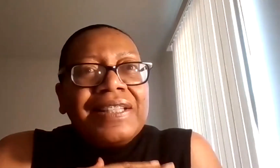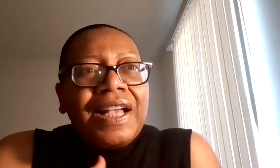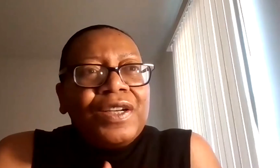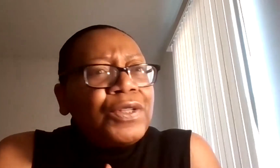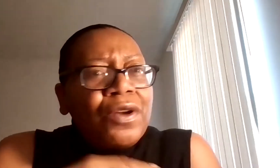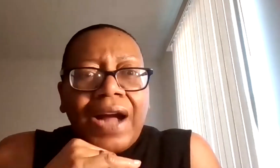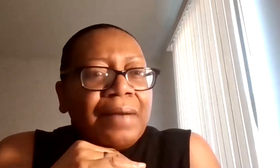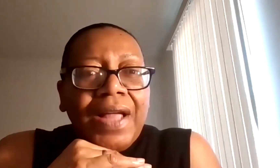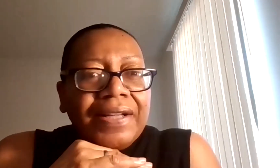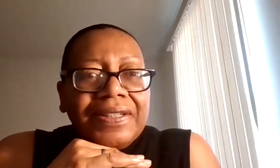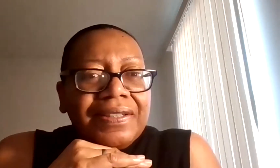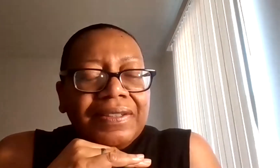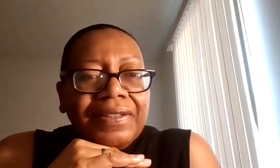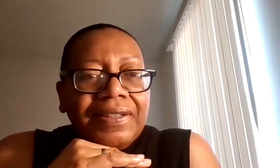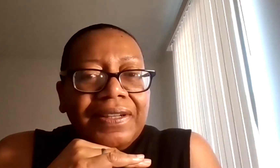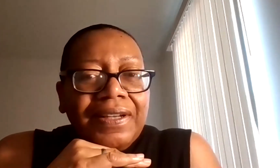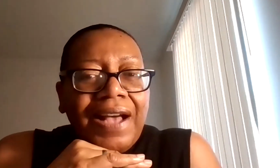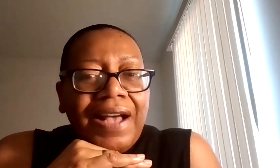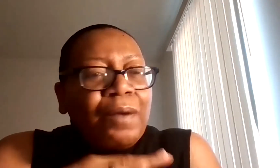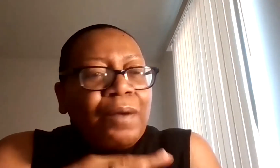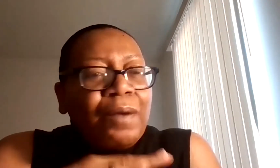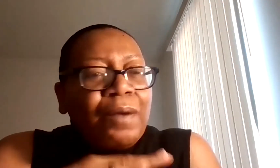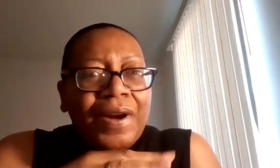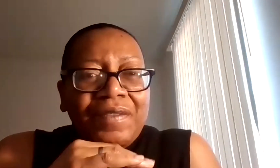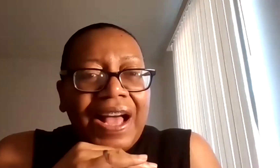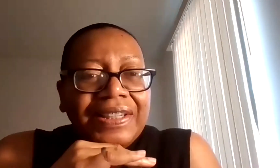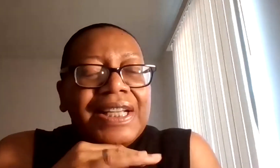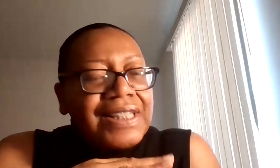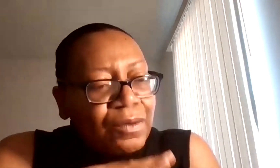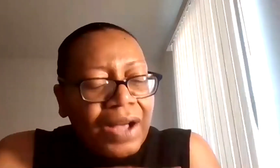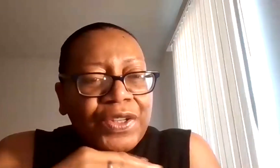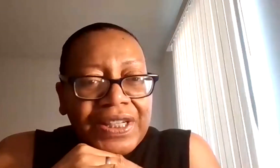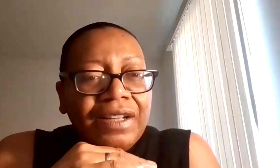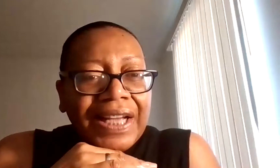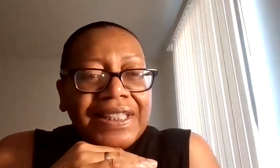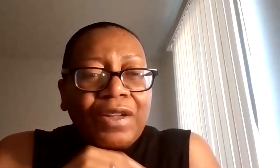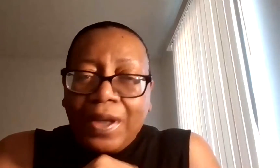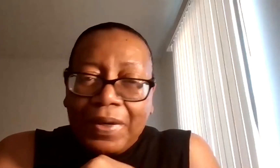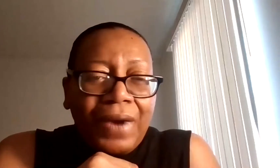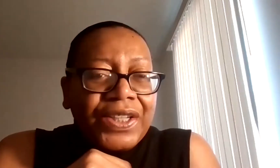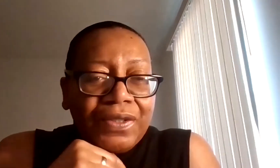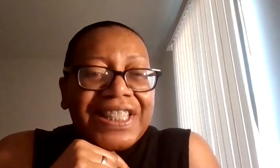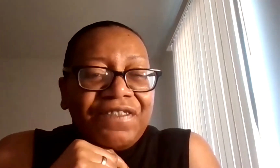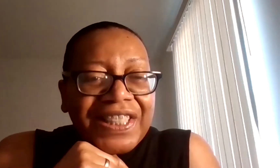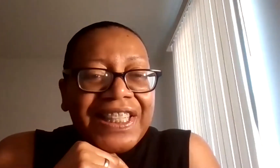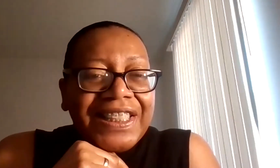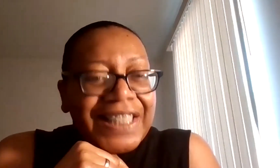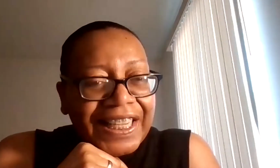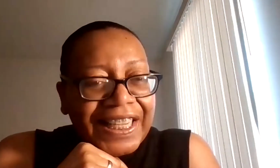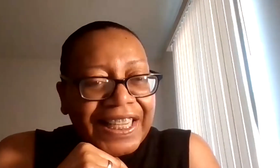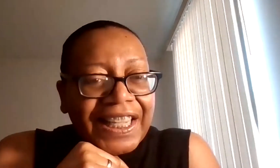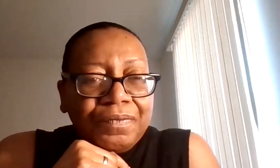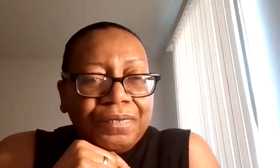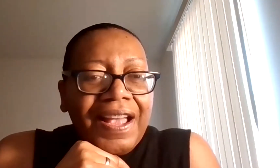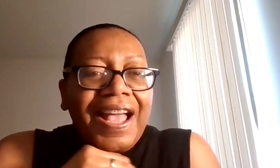And I said, no, sir, I'm not. I was, I'm not aware of that. And he said, well, your taillight is out. So I'm going to write you this fix it